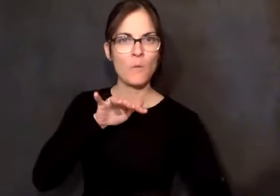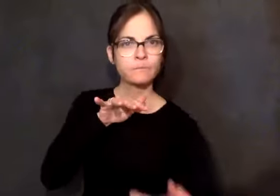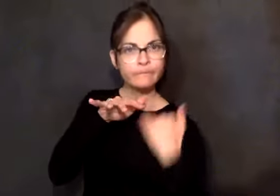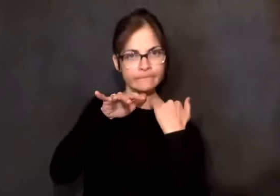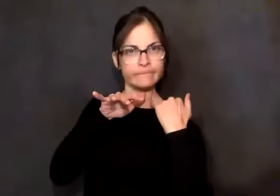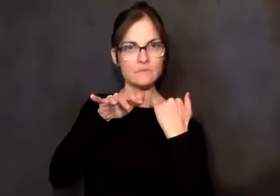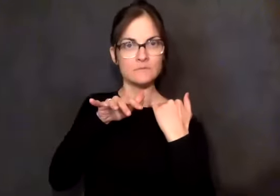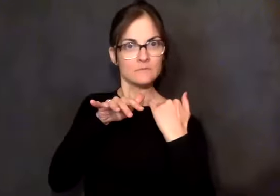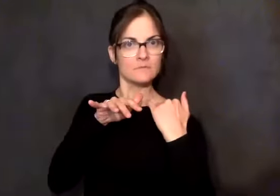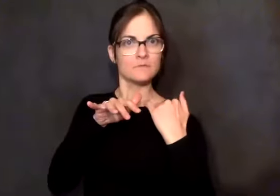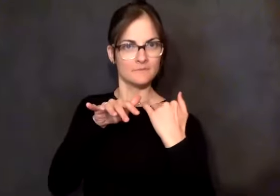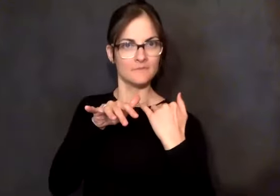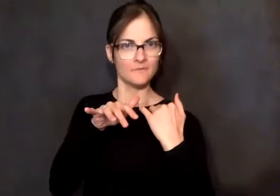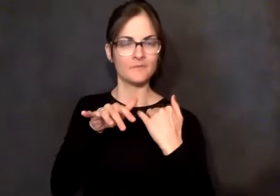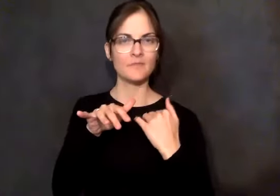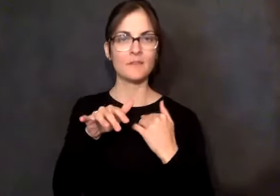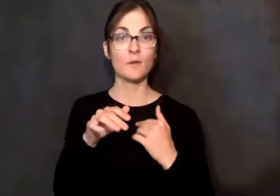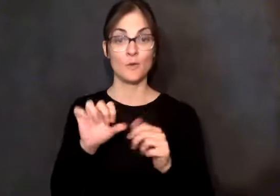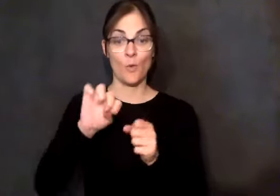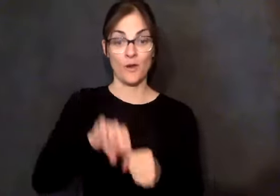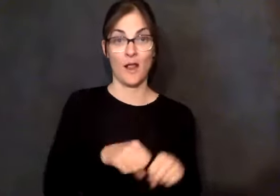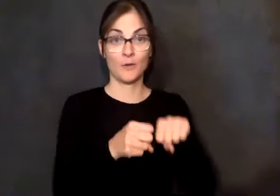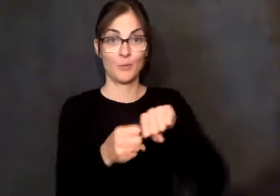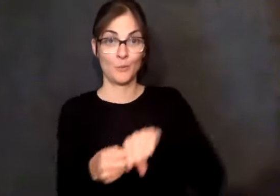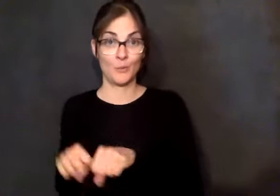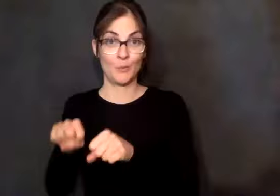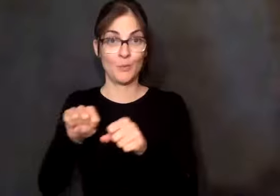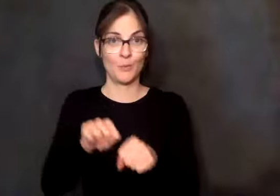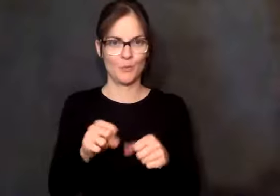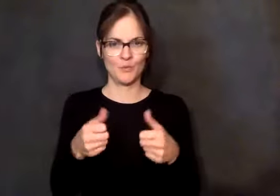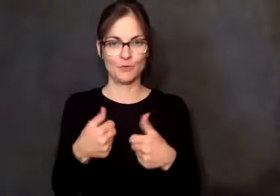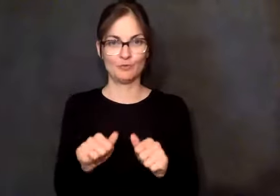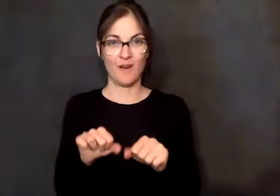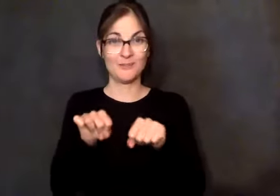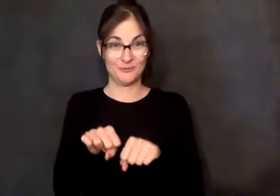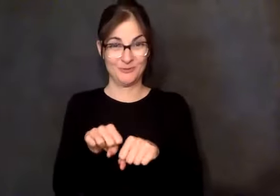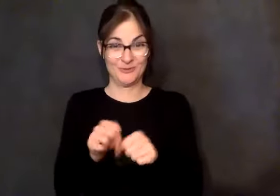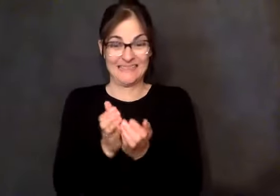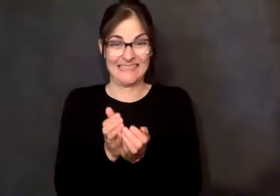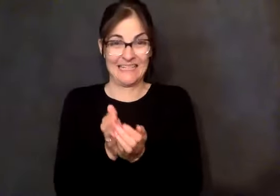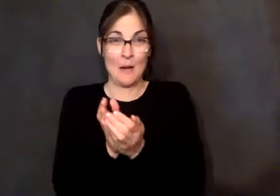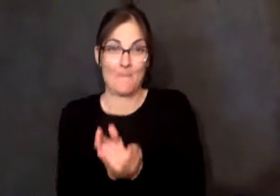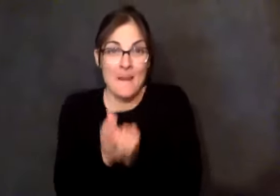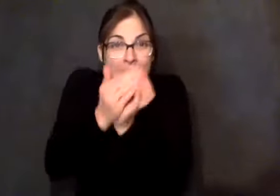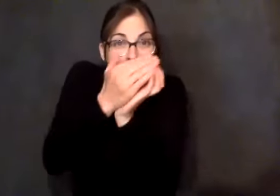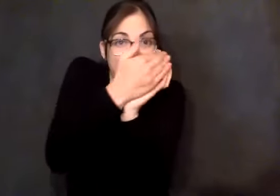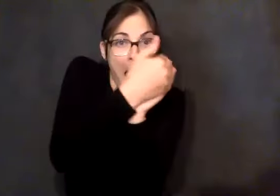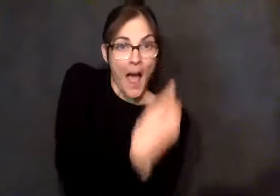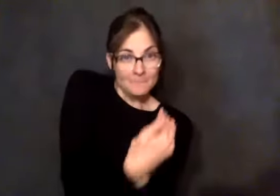And so you do this set of maneuvers, and then you kind of flip the canoe around 180 degrees, and you basically literally just gently float into the